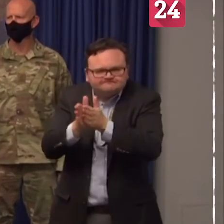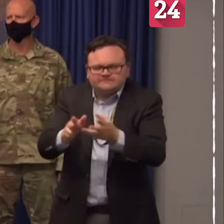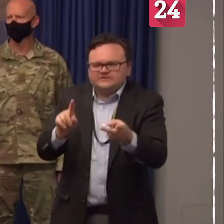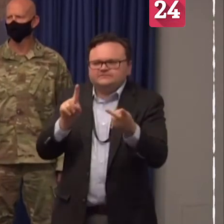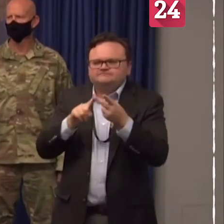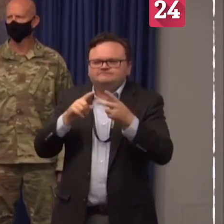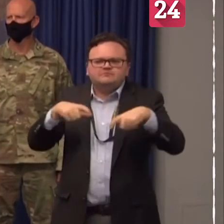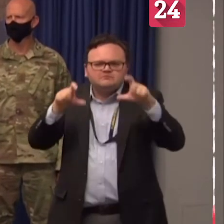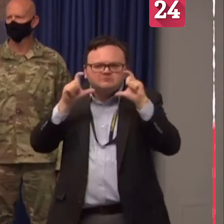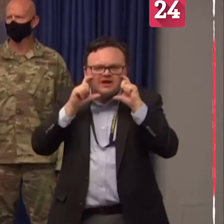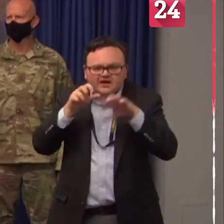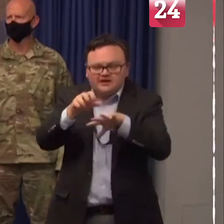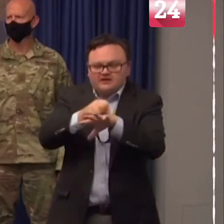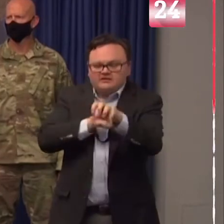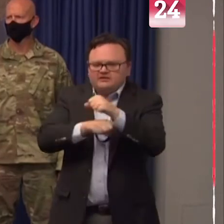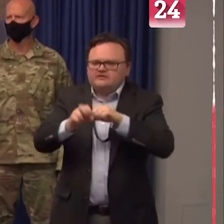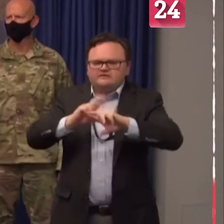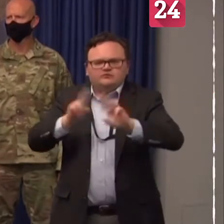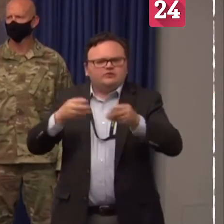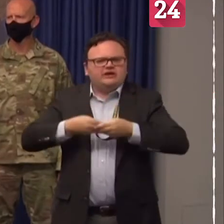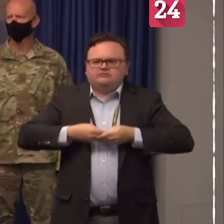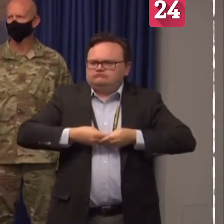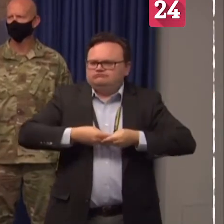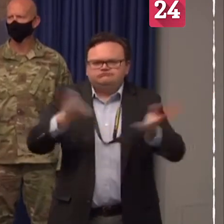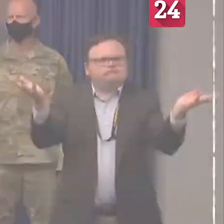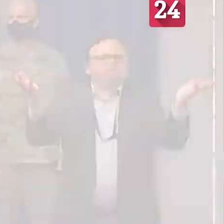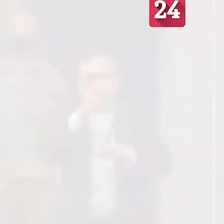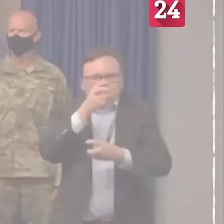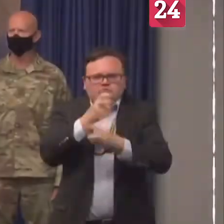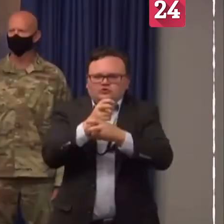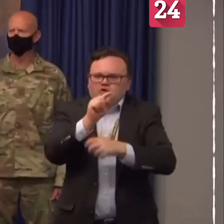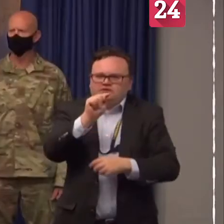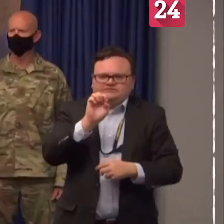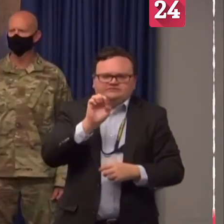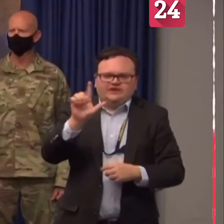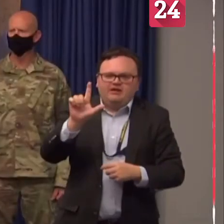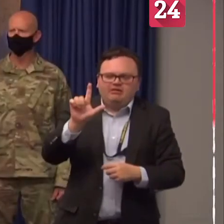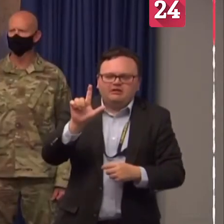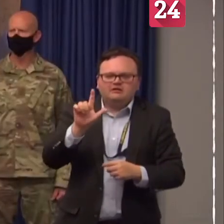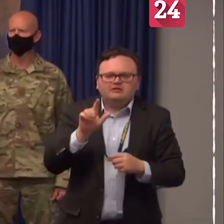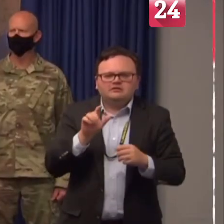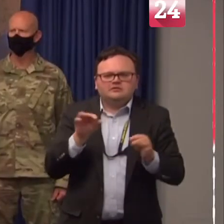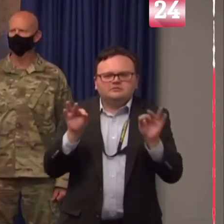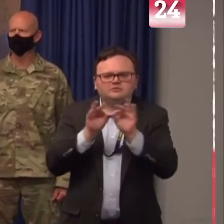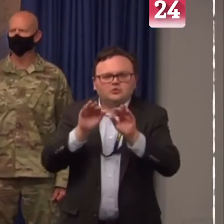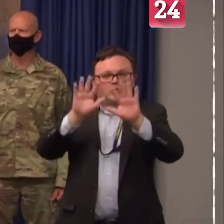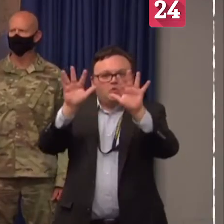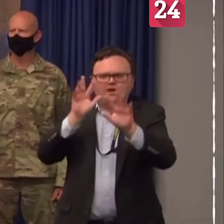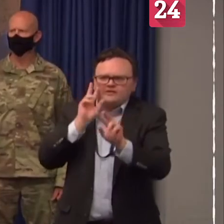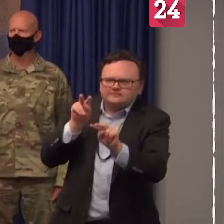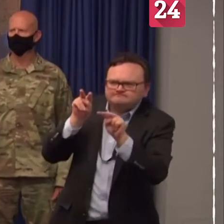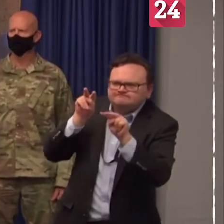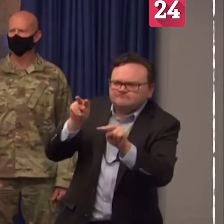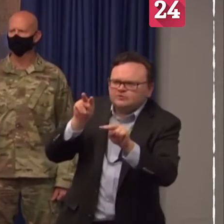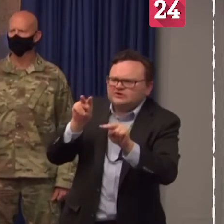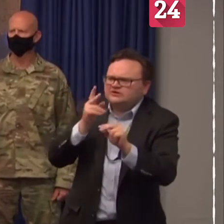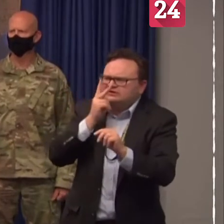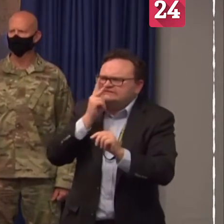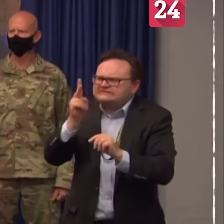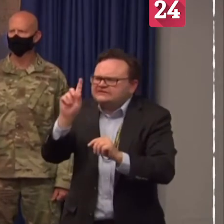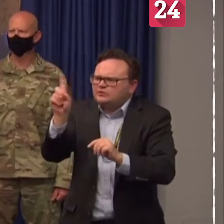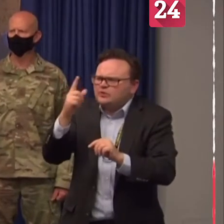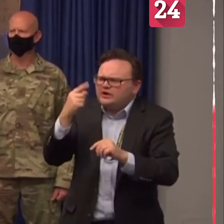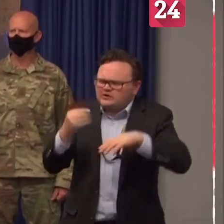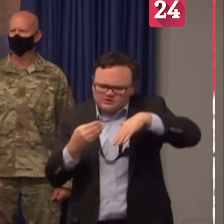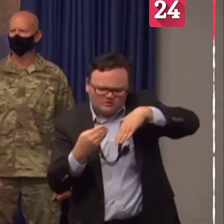gloves ready to be deployed on request. Just keep a lookout for what's going on. Make sure you have your plan